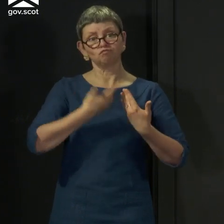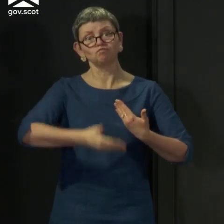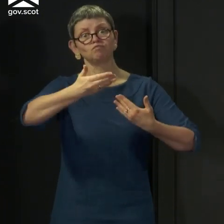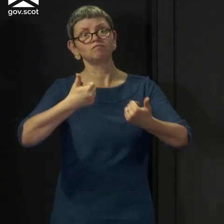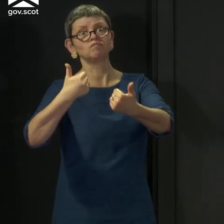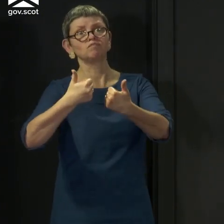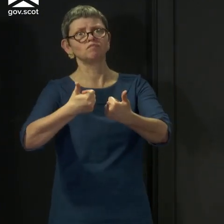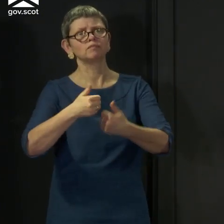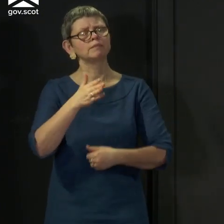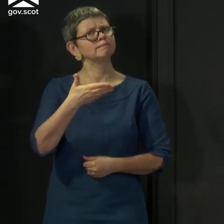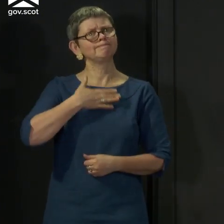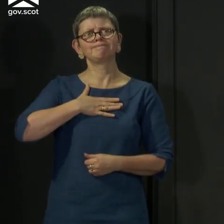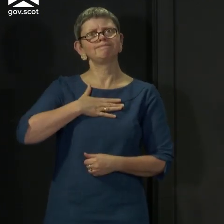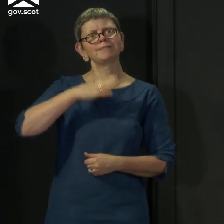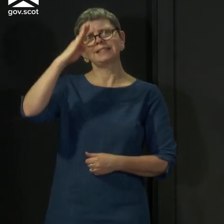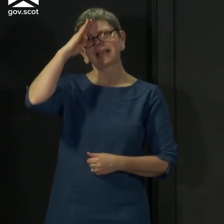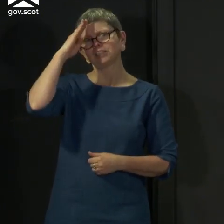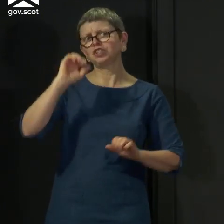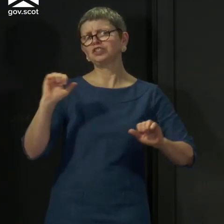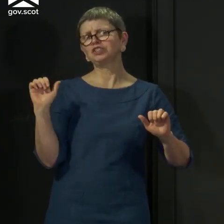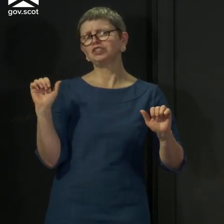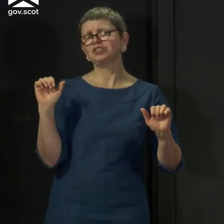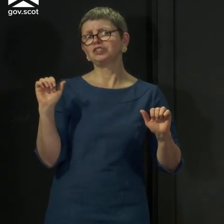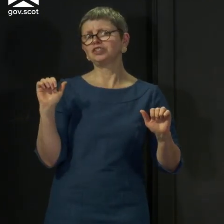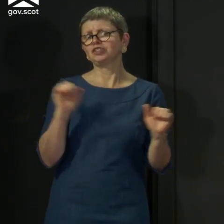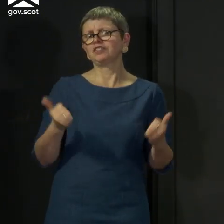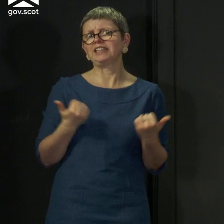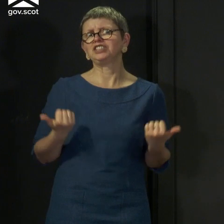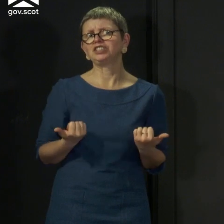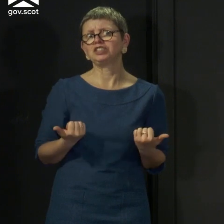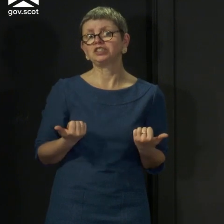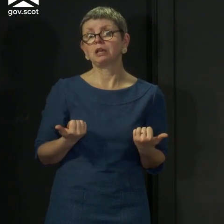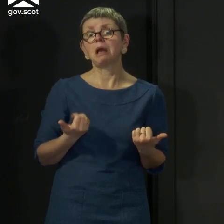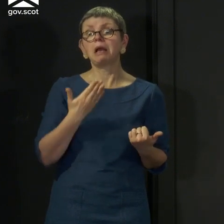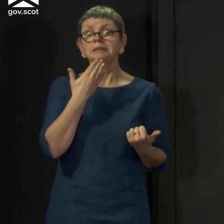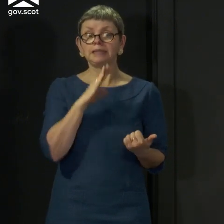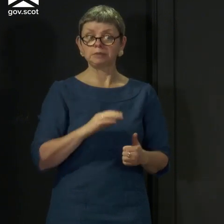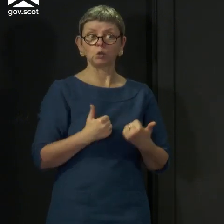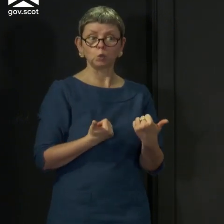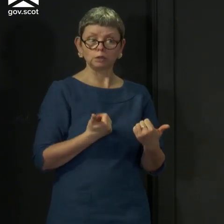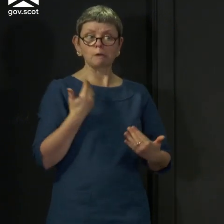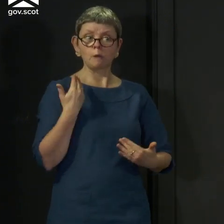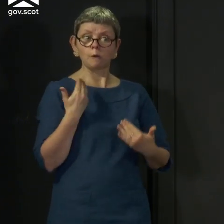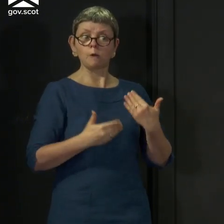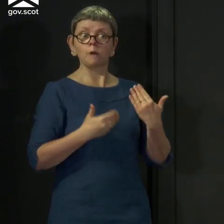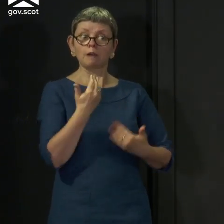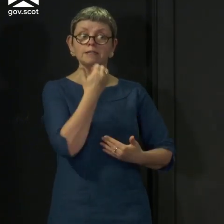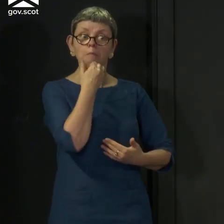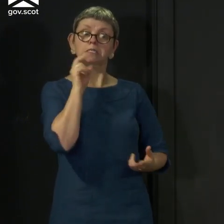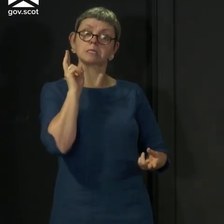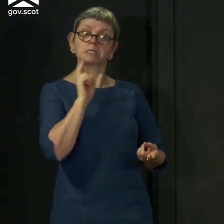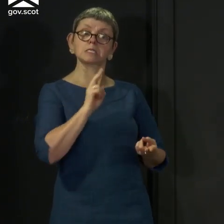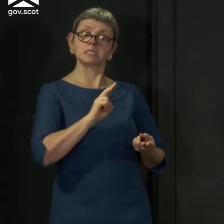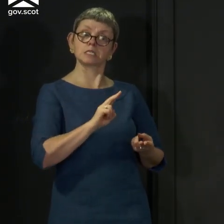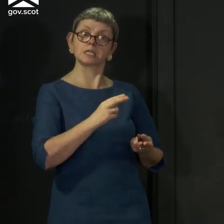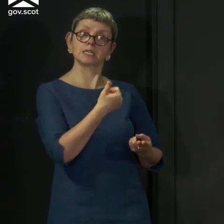of control yet. We are seeing lots of progress in tackling it and that is important. That light at the end of the tunnel is there,